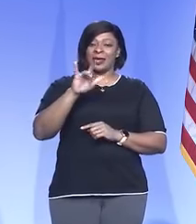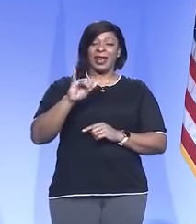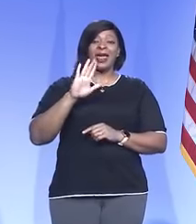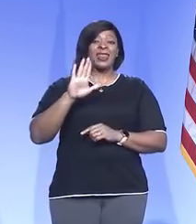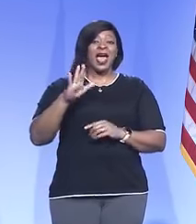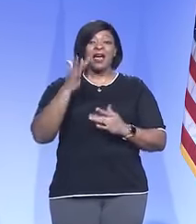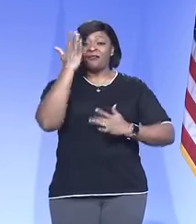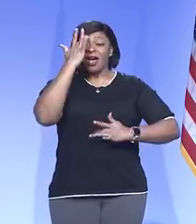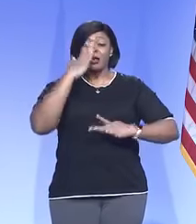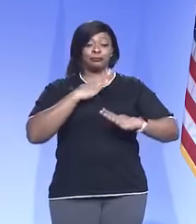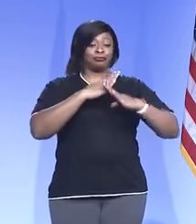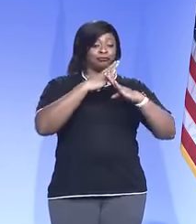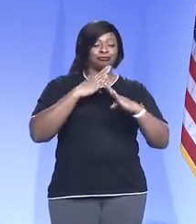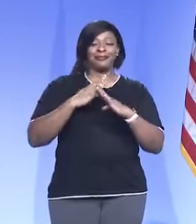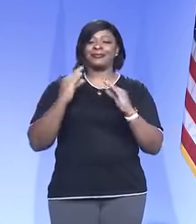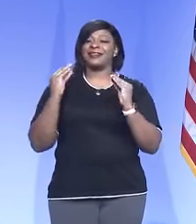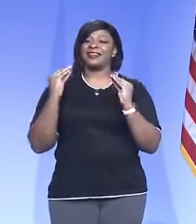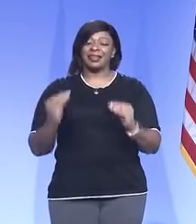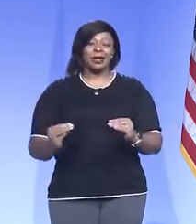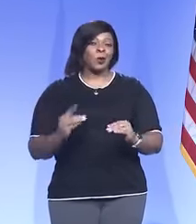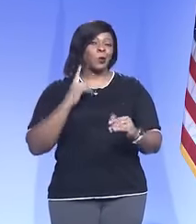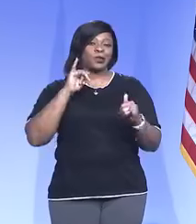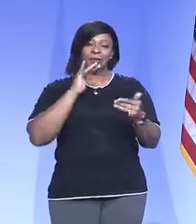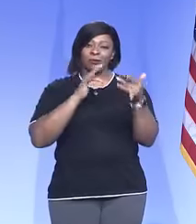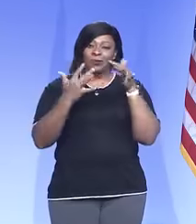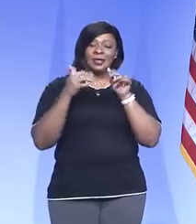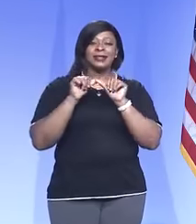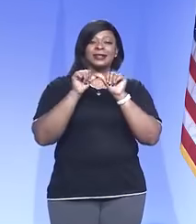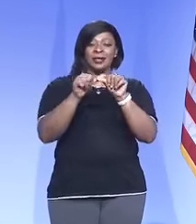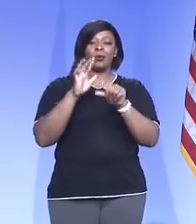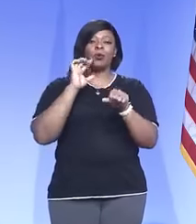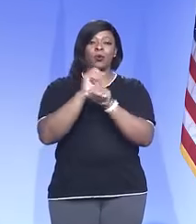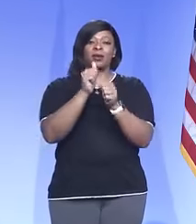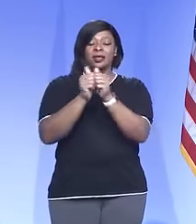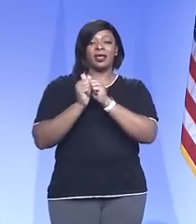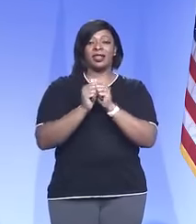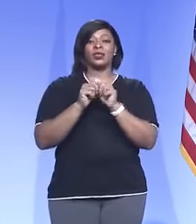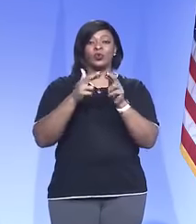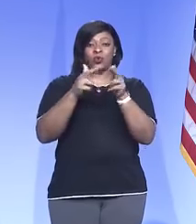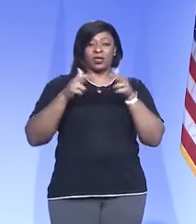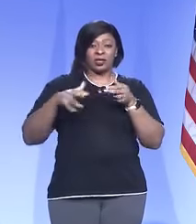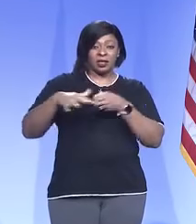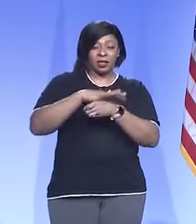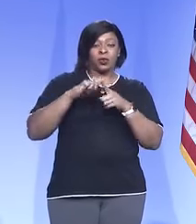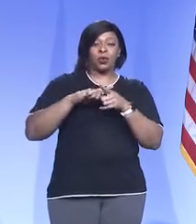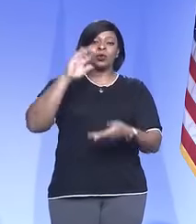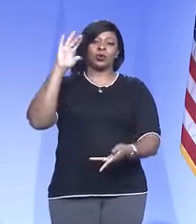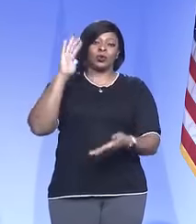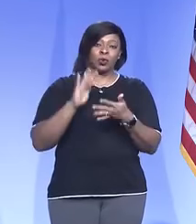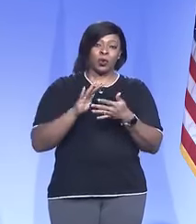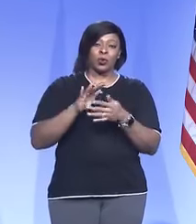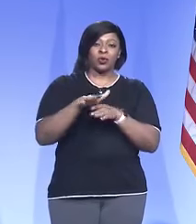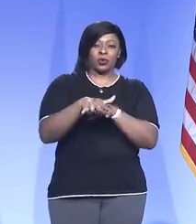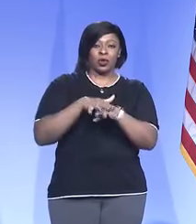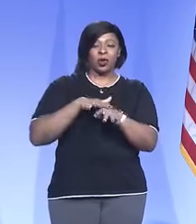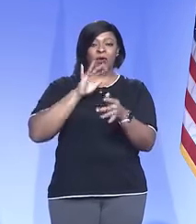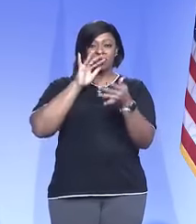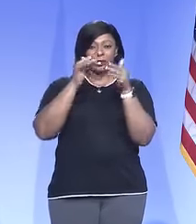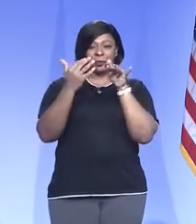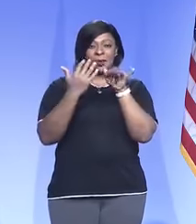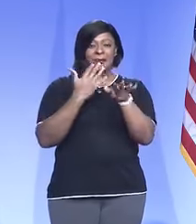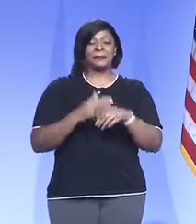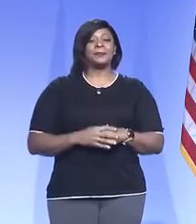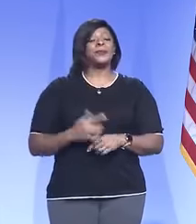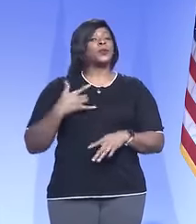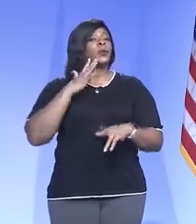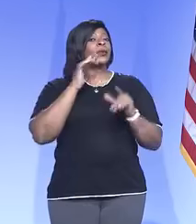boundaries. And so we have to continue to work together from a regional perspective in order to slow the spread. Also, we're going